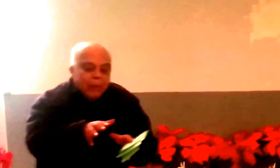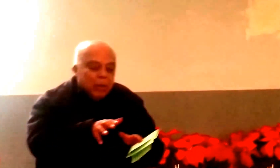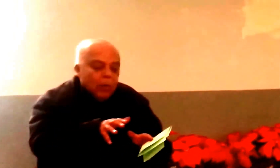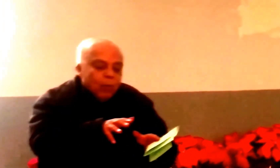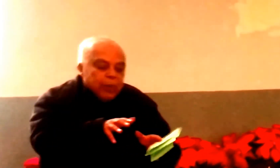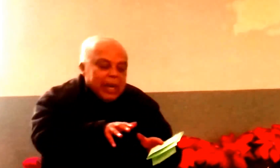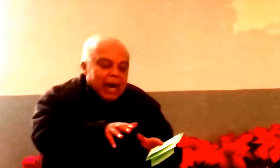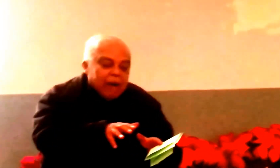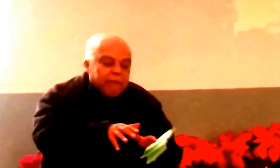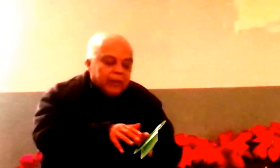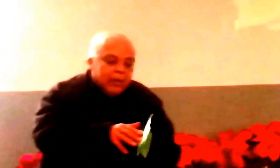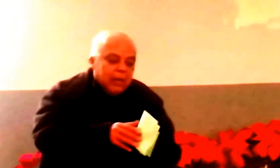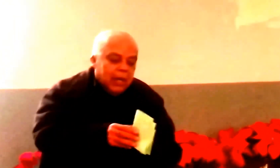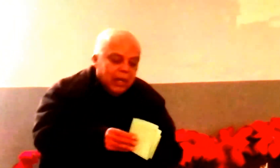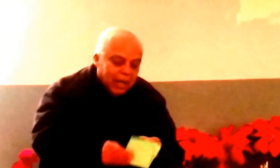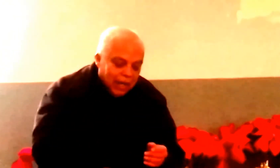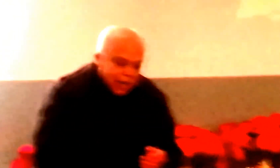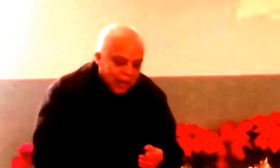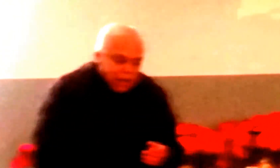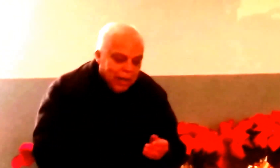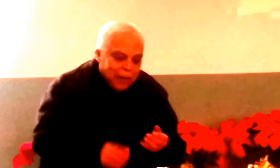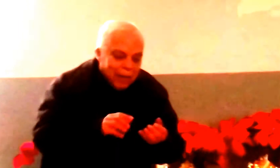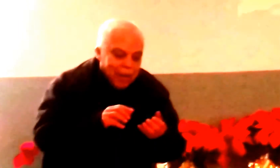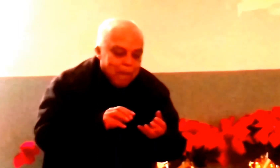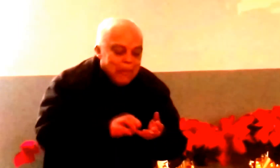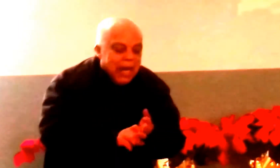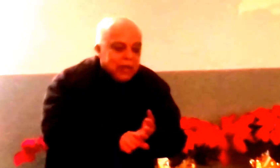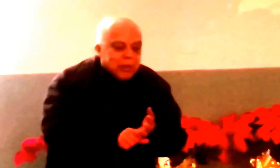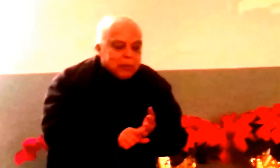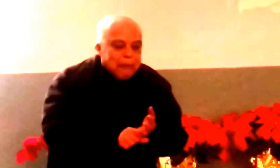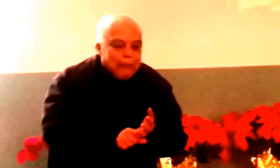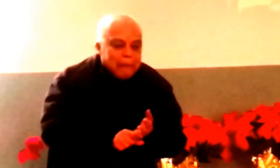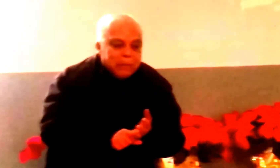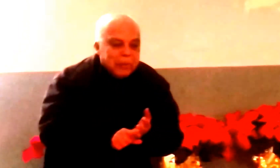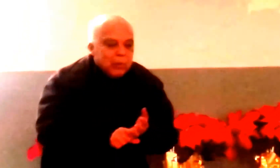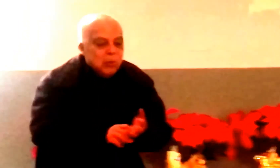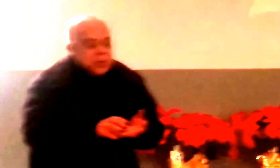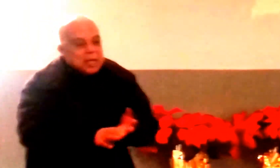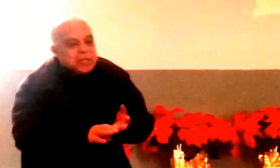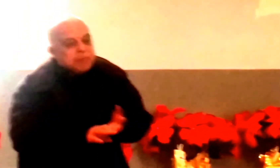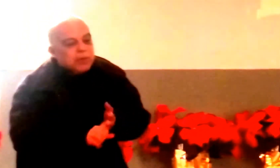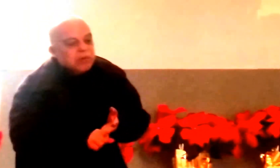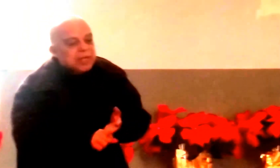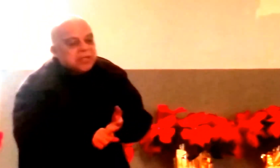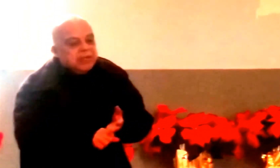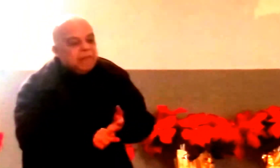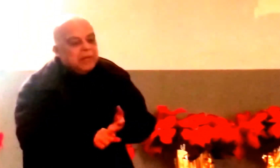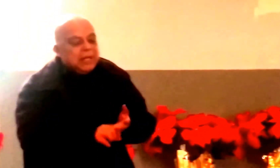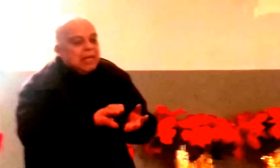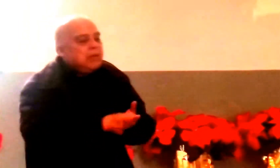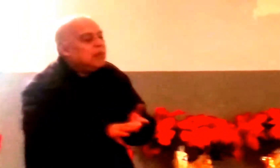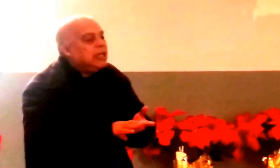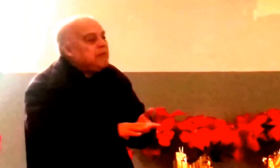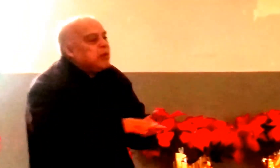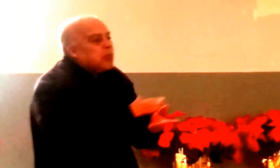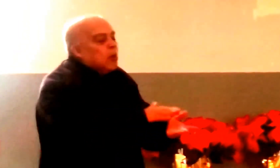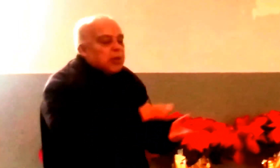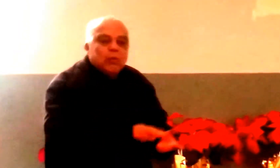We have a mayor who says he's progressive, and yet he believes in broken